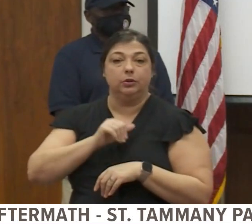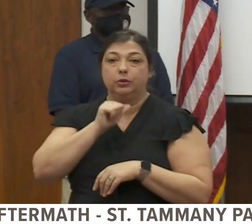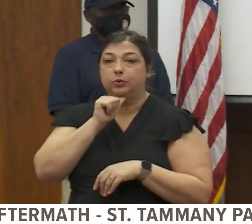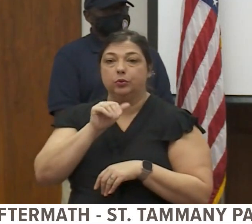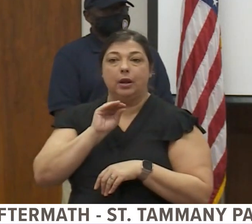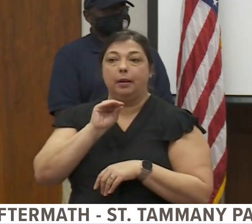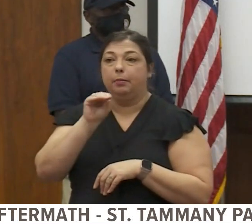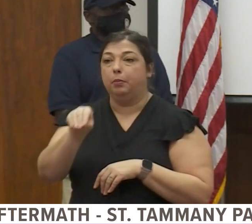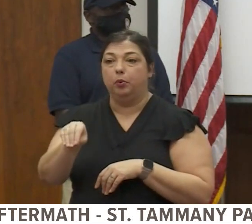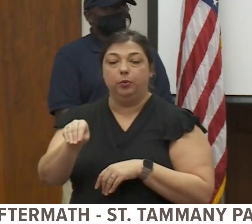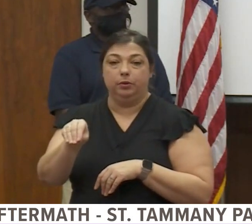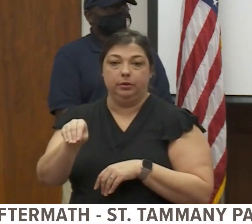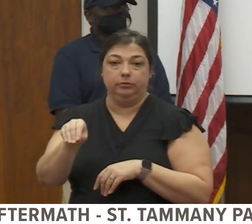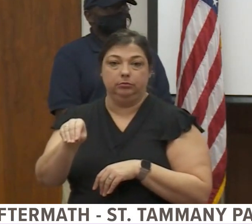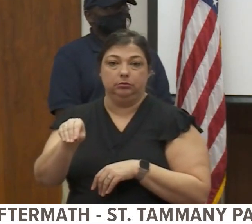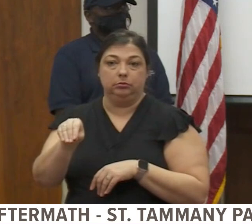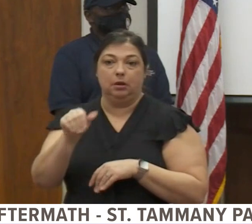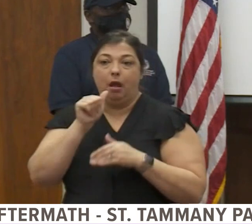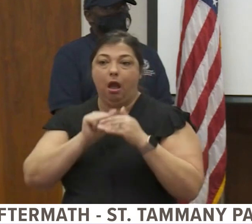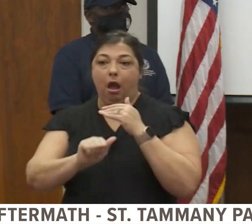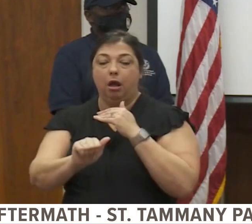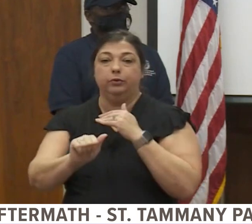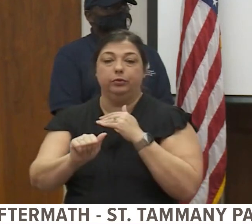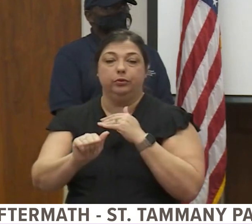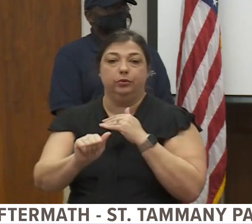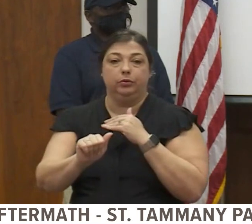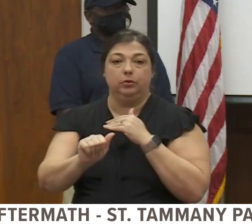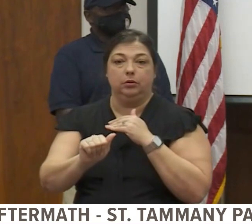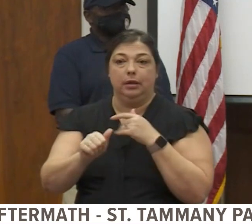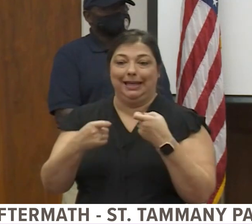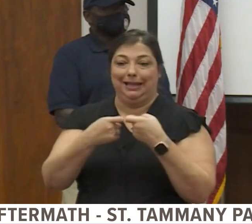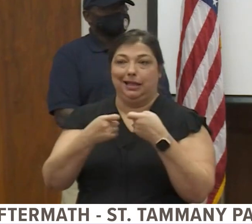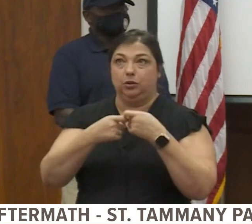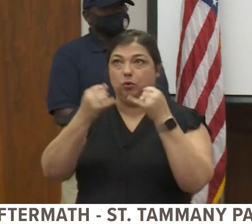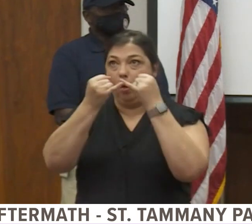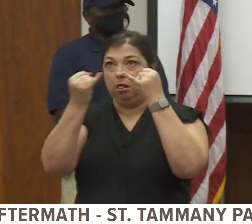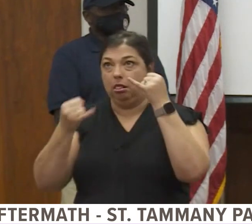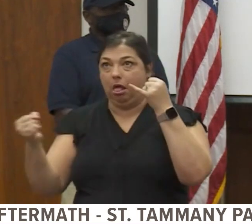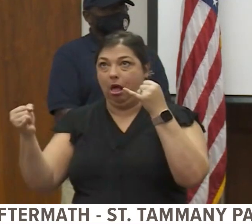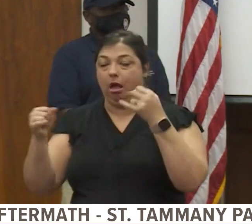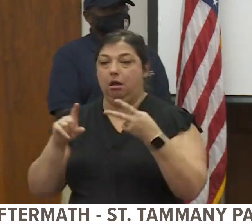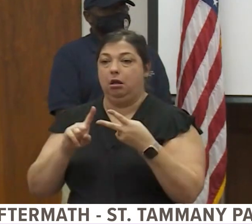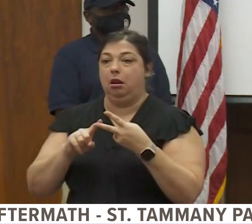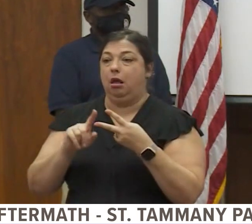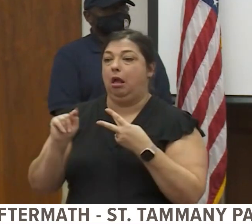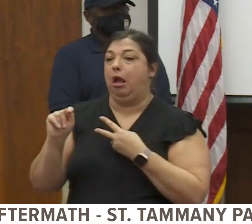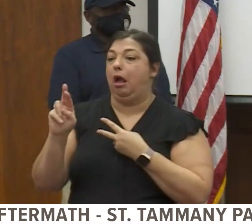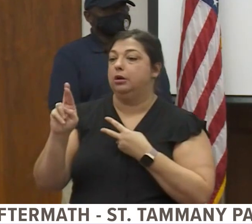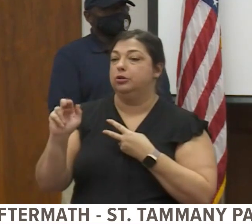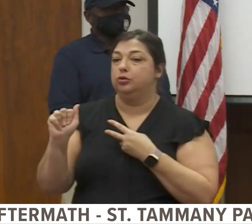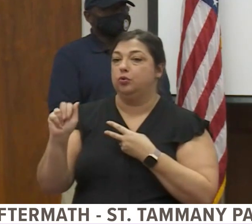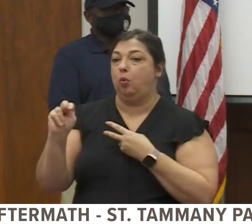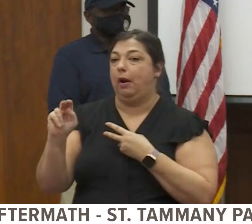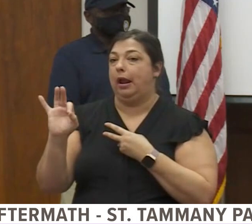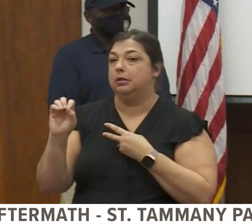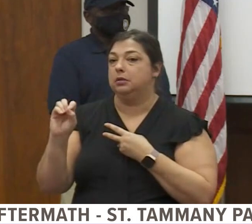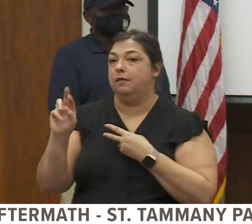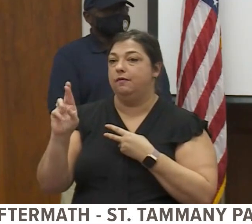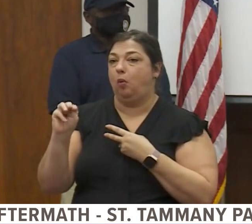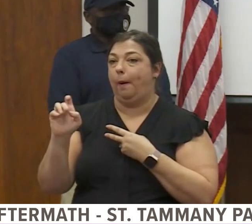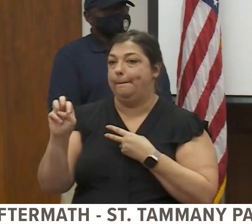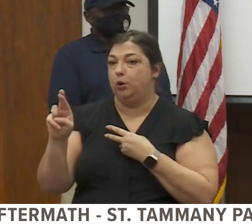Under. Under high electrical lines on transformers, electrical